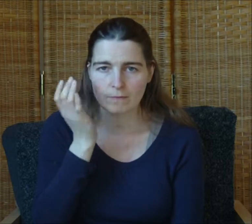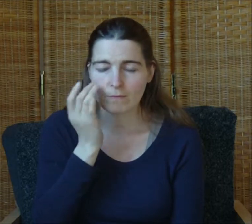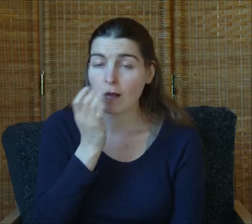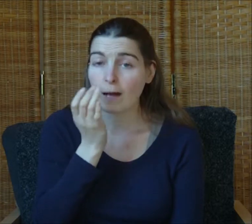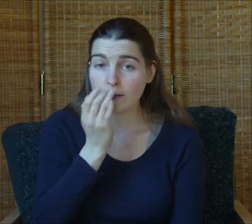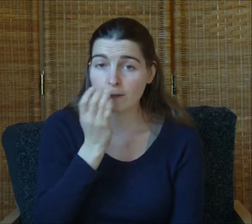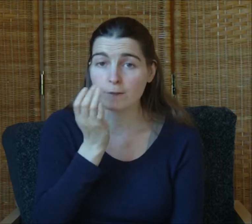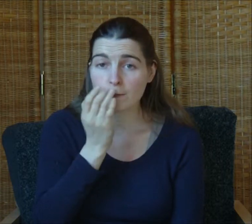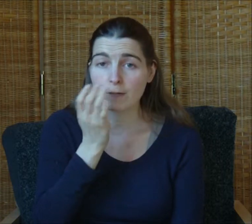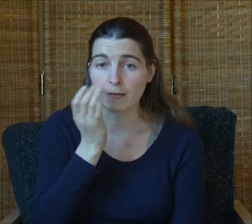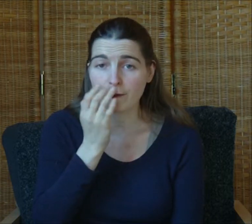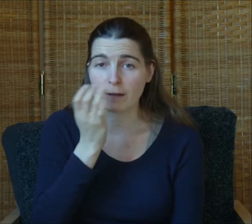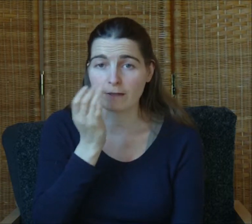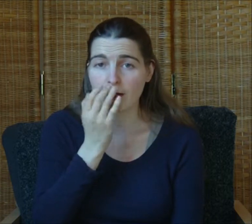I choose to believe in myself.